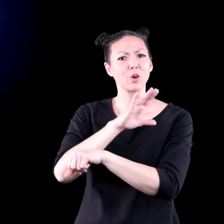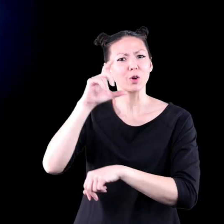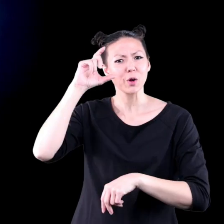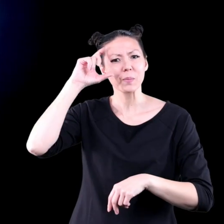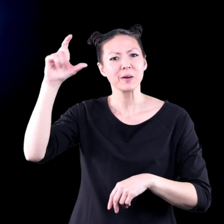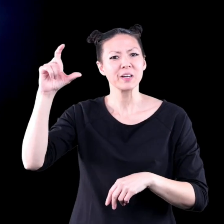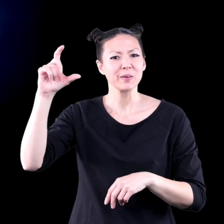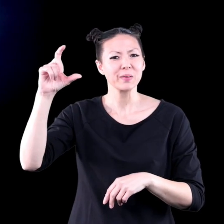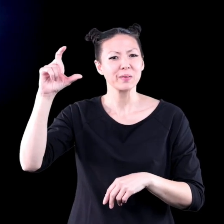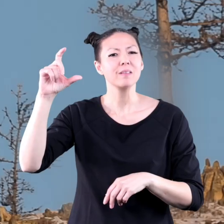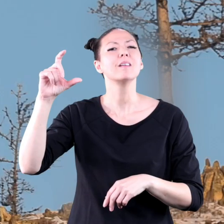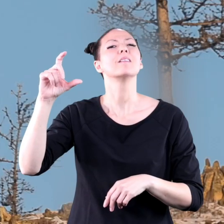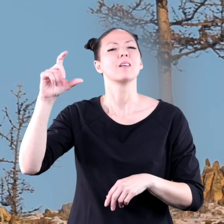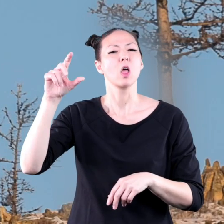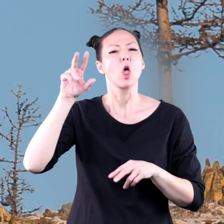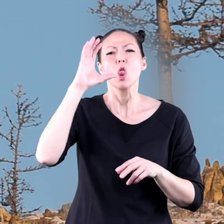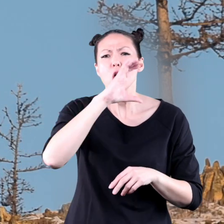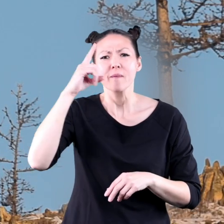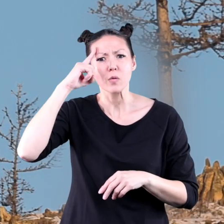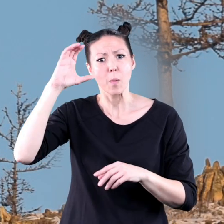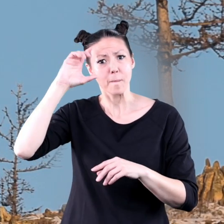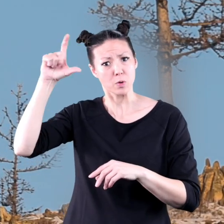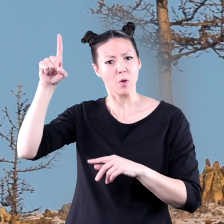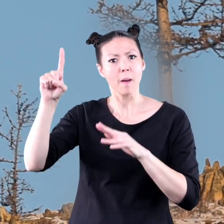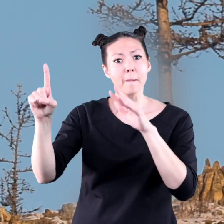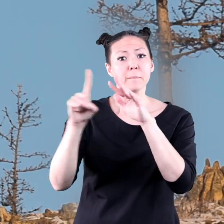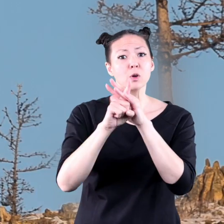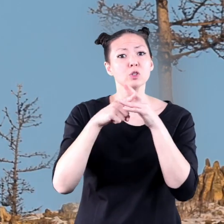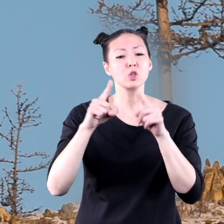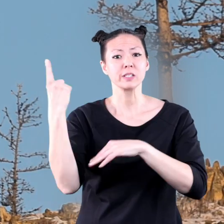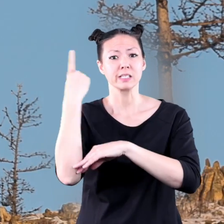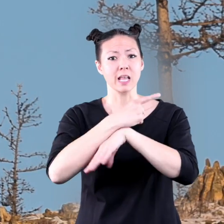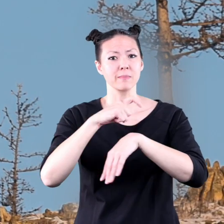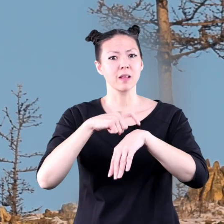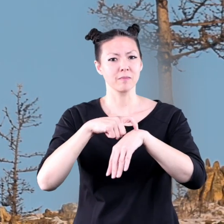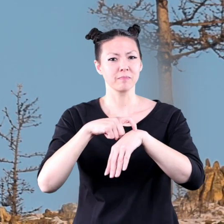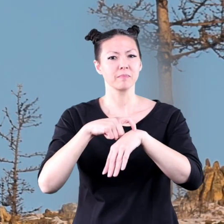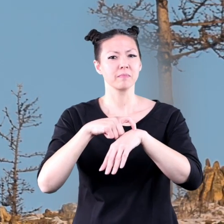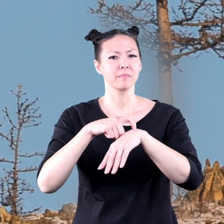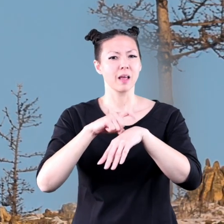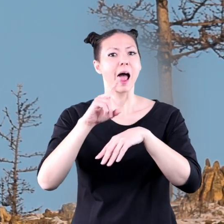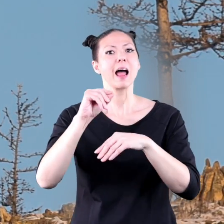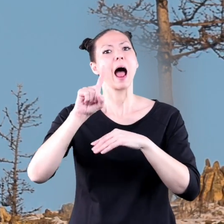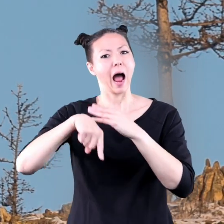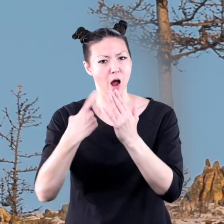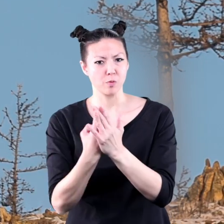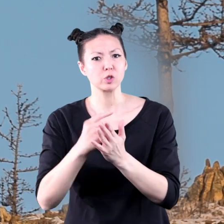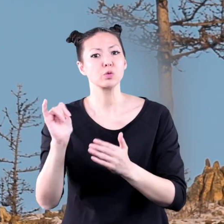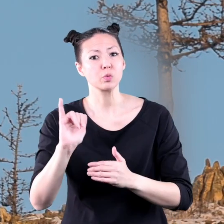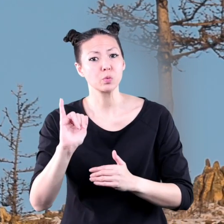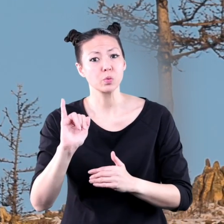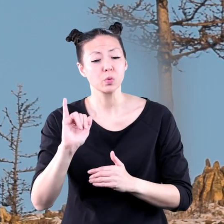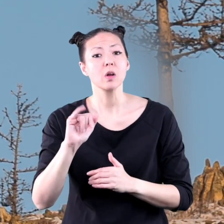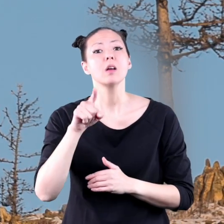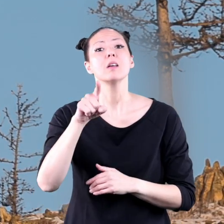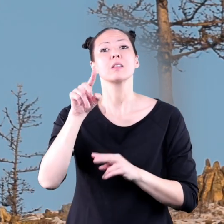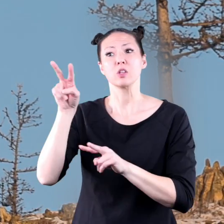moon look for the moon to appear during the daytime hours too and see if there are times it disappears